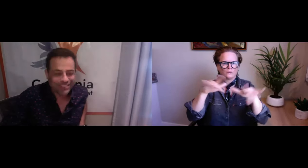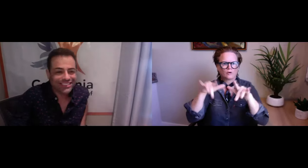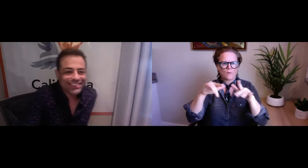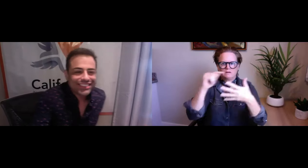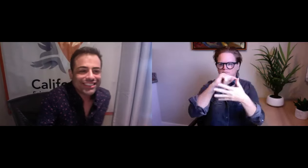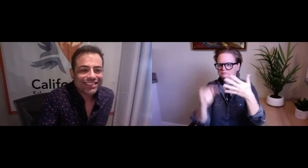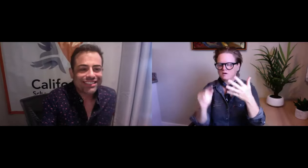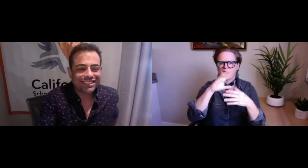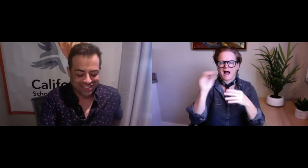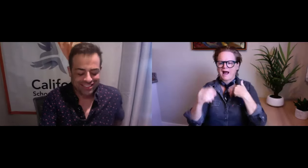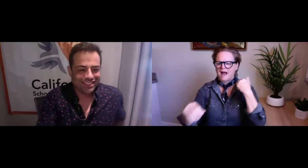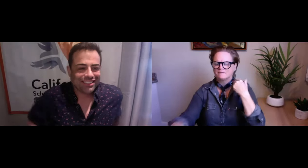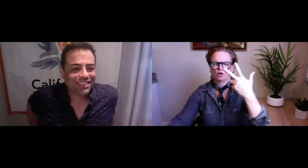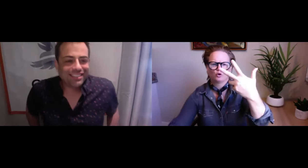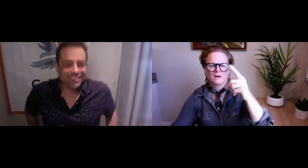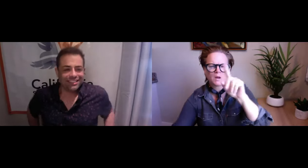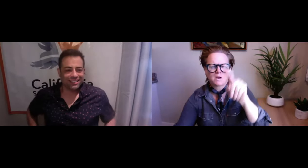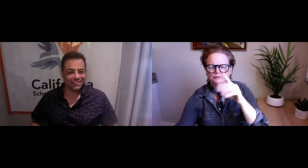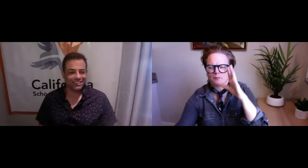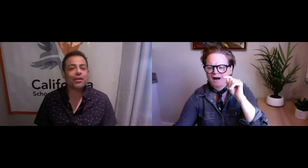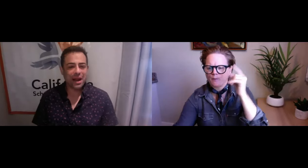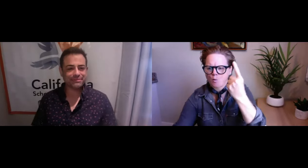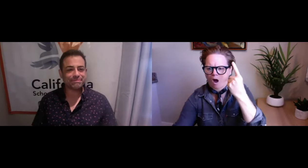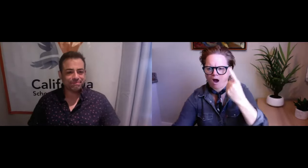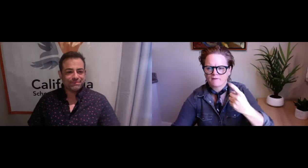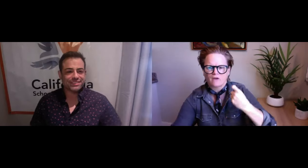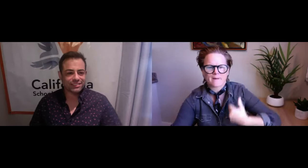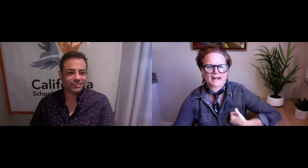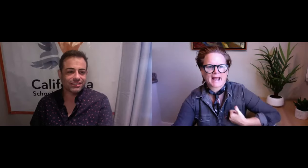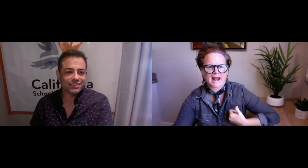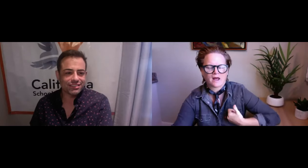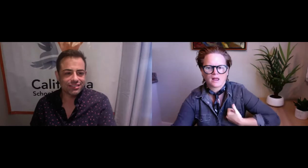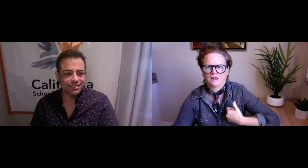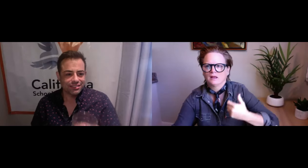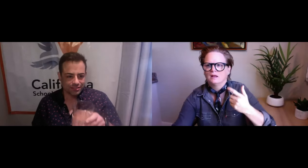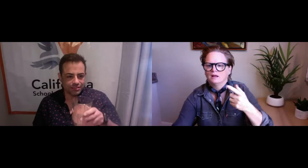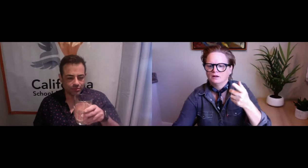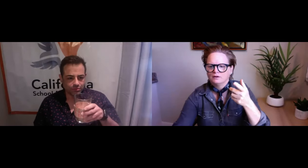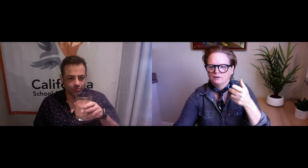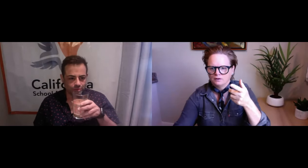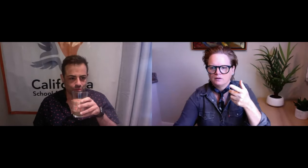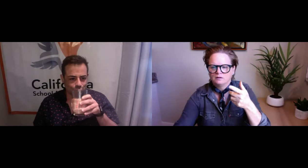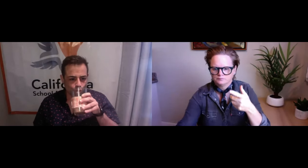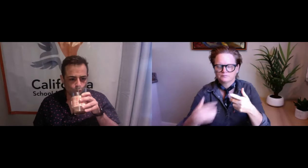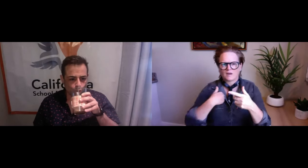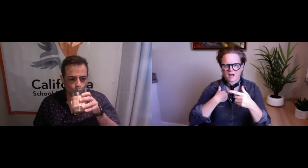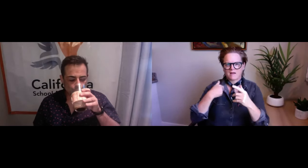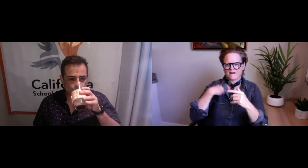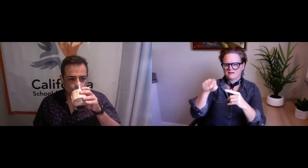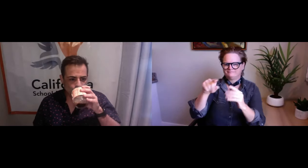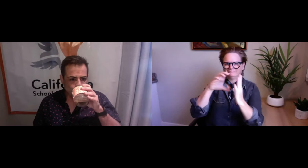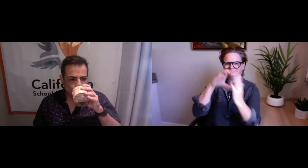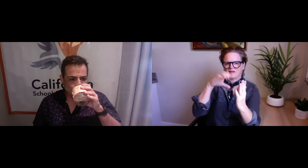We will send out all of this information on the recording. I do have three questions. I've got one from